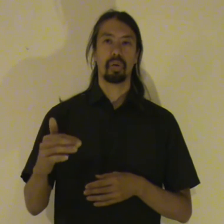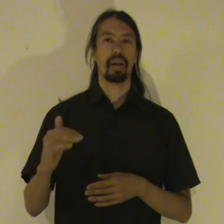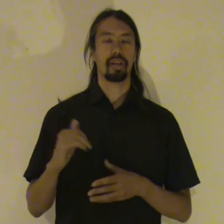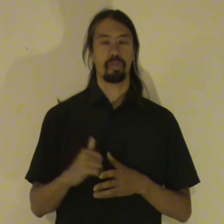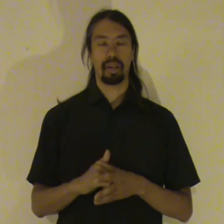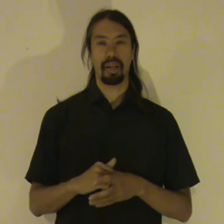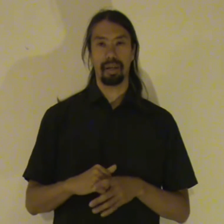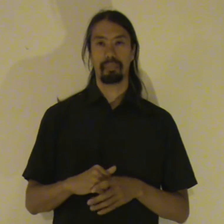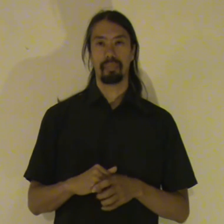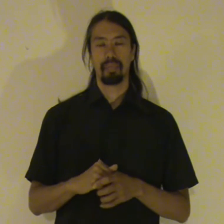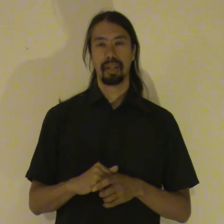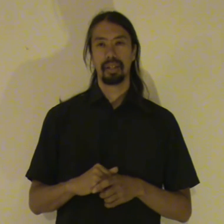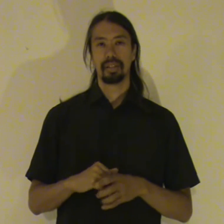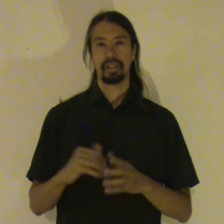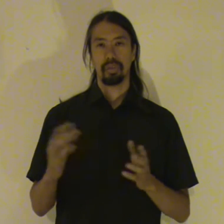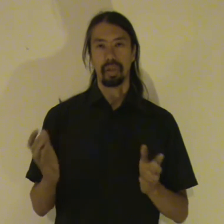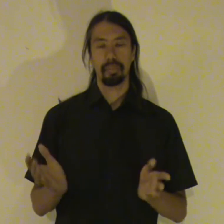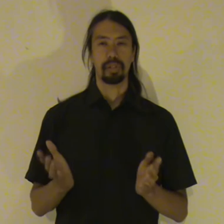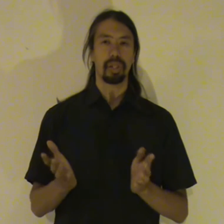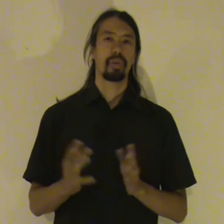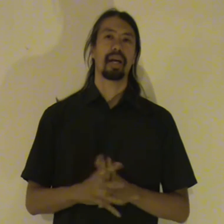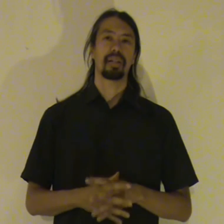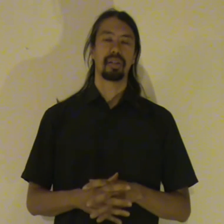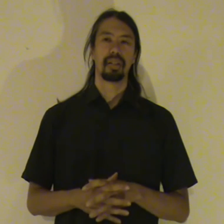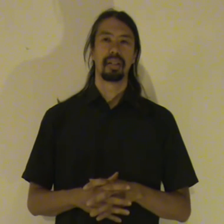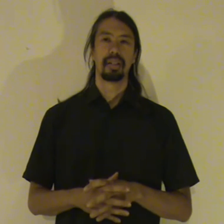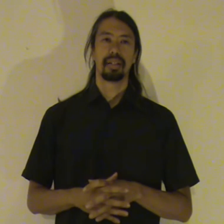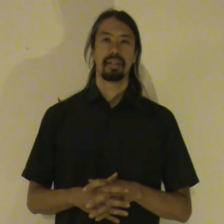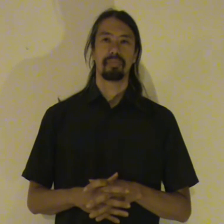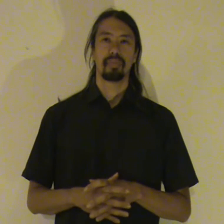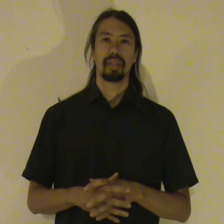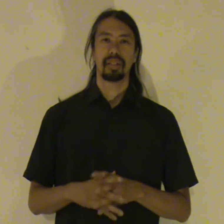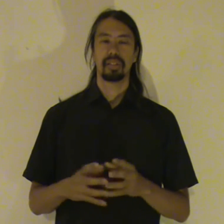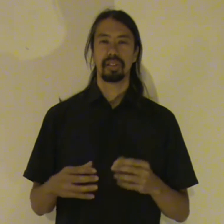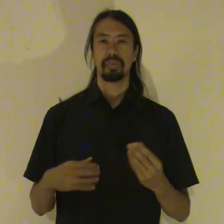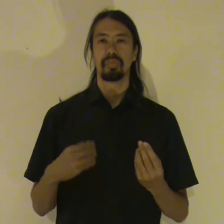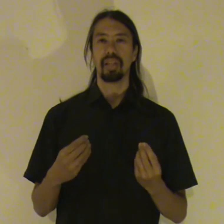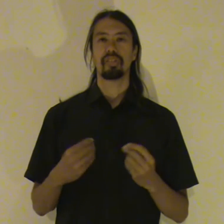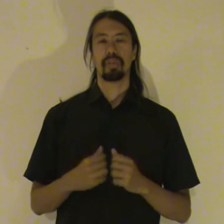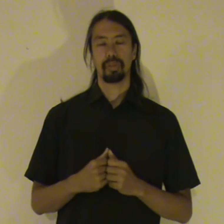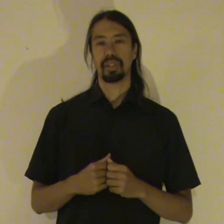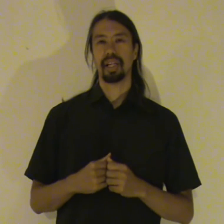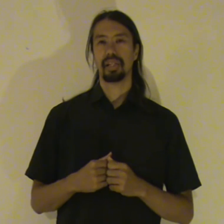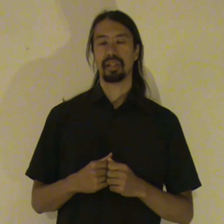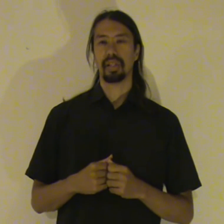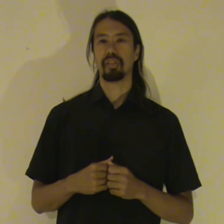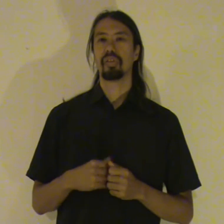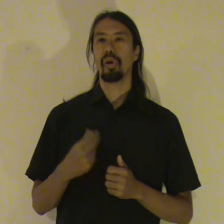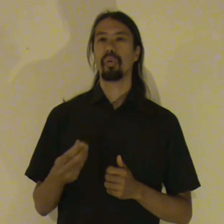client's bloodline. So the imagery you get needs some interpretation. And knowing